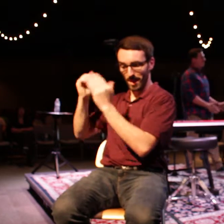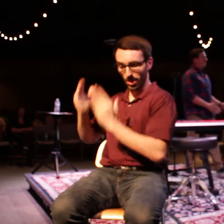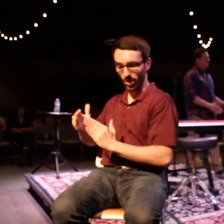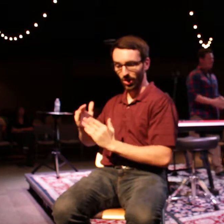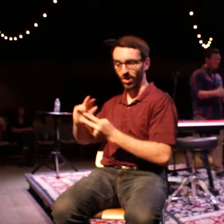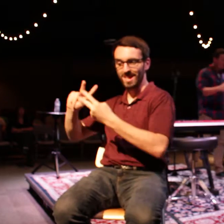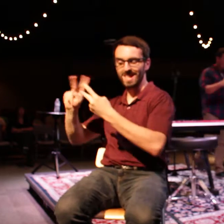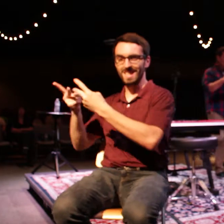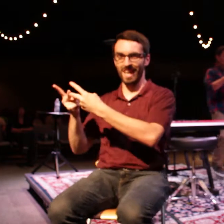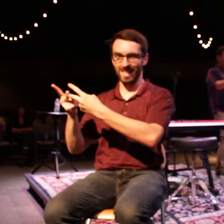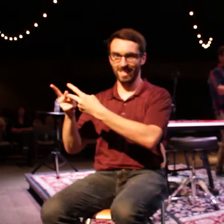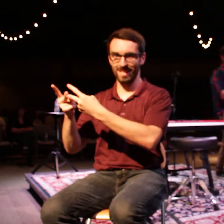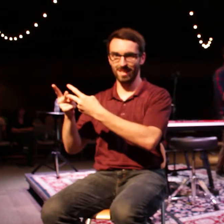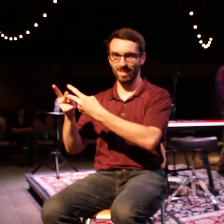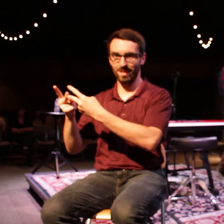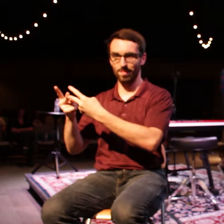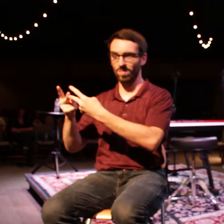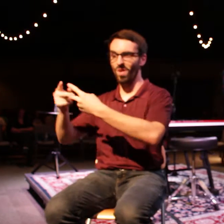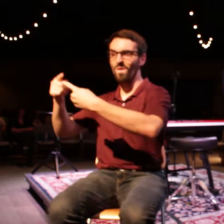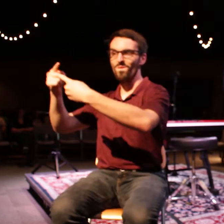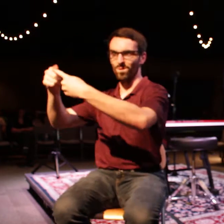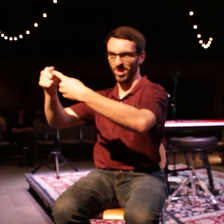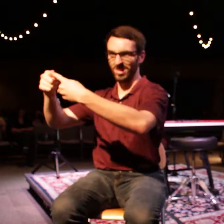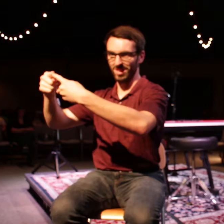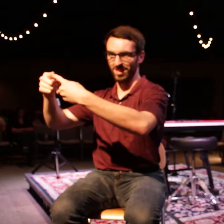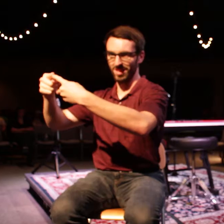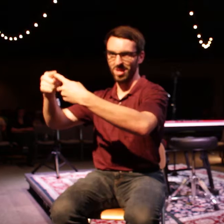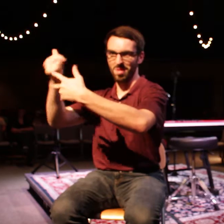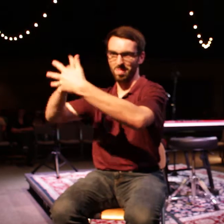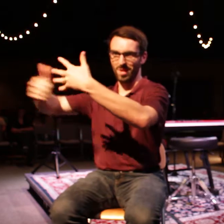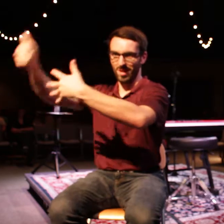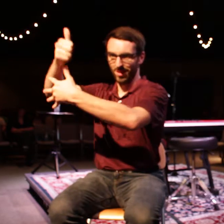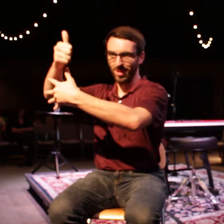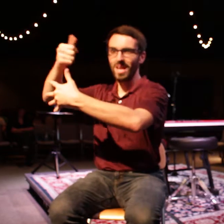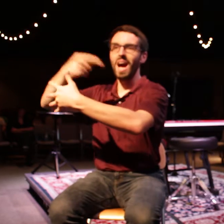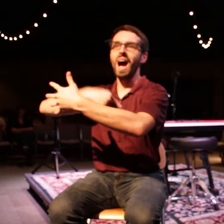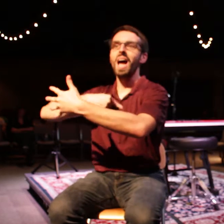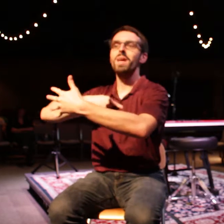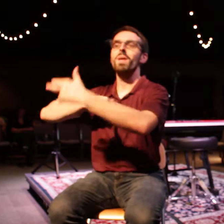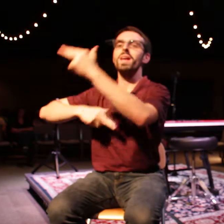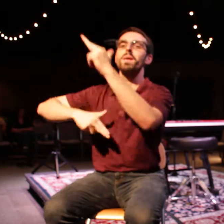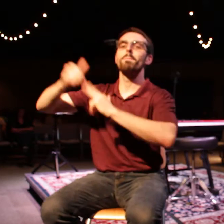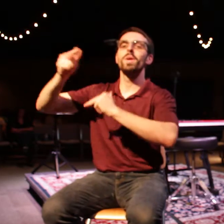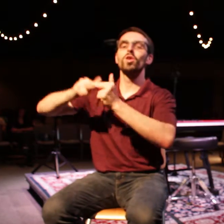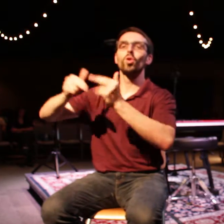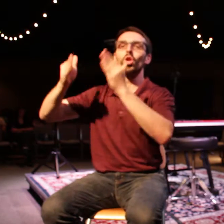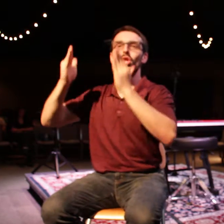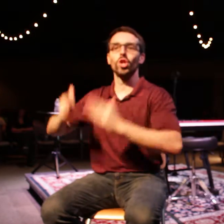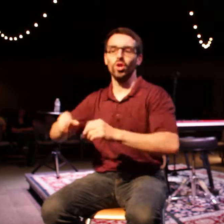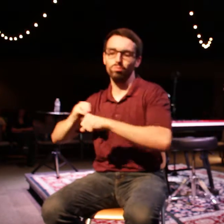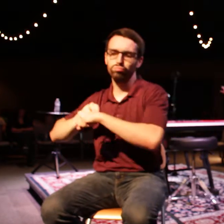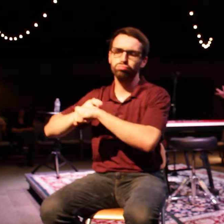I'm a builder of the kingdom of God first. That's my vocation. That's my calling.